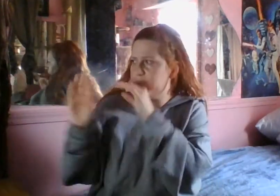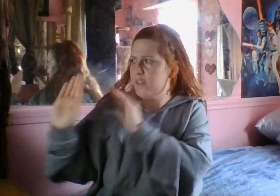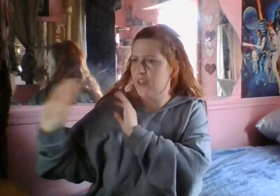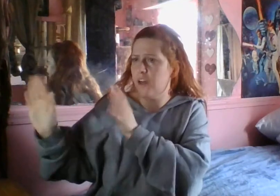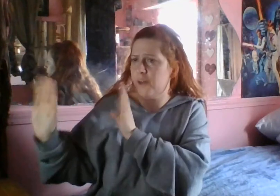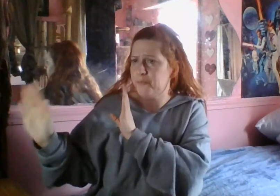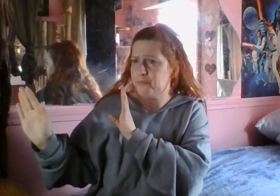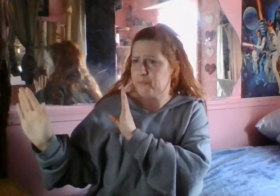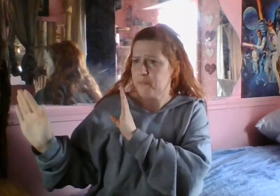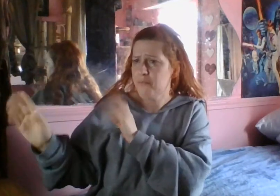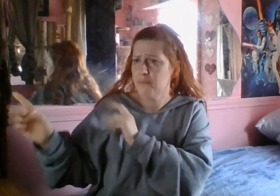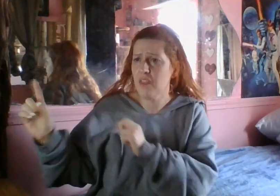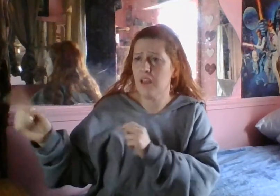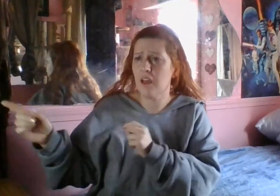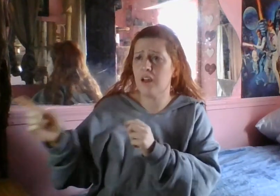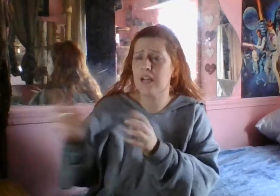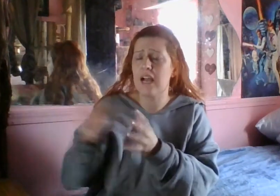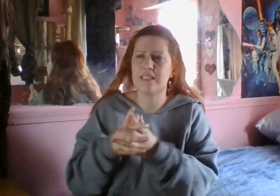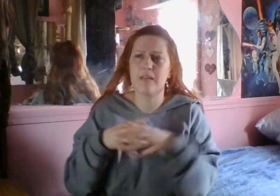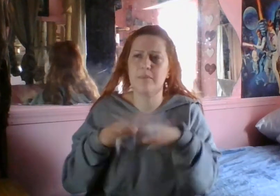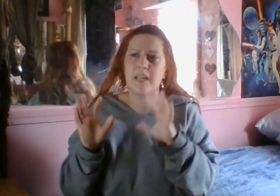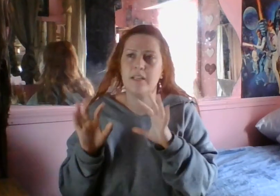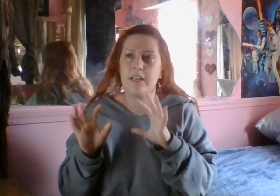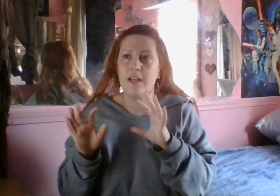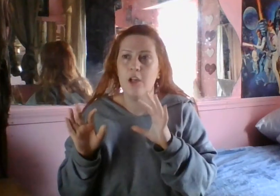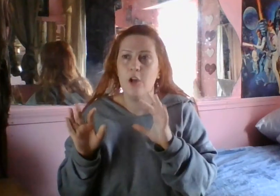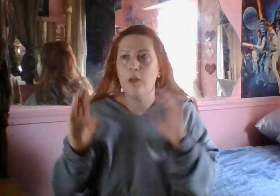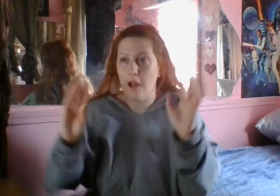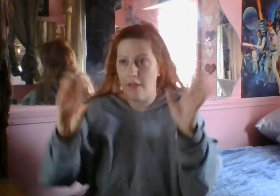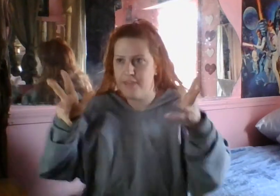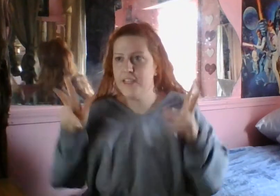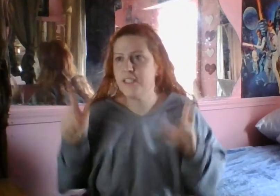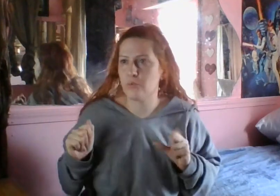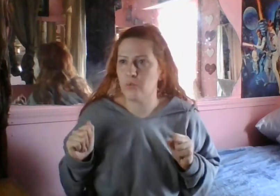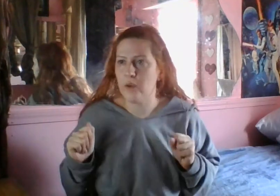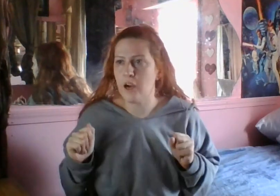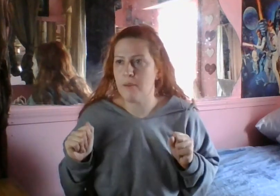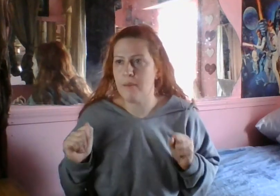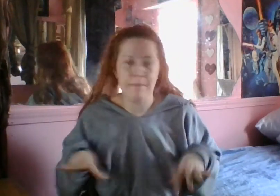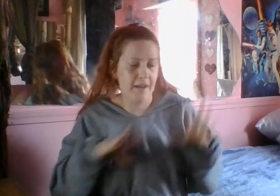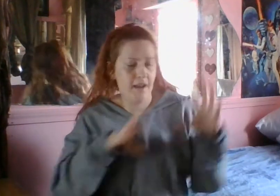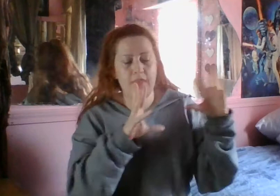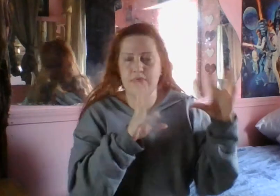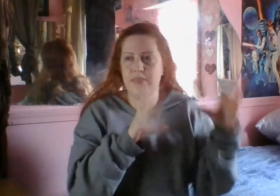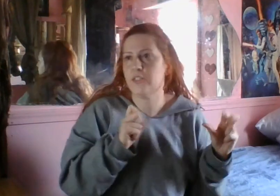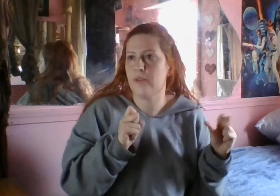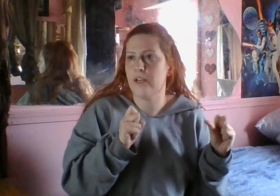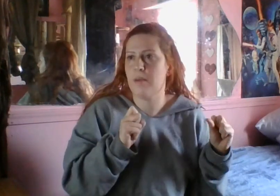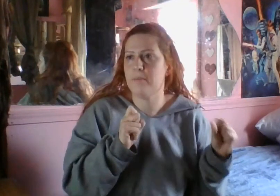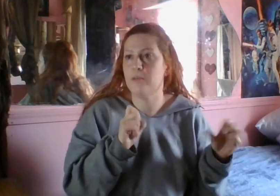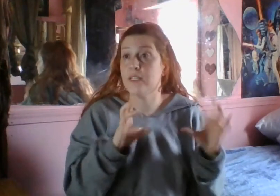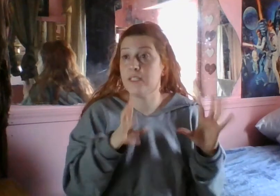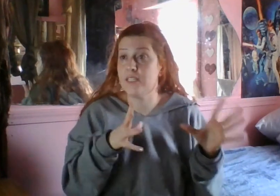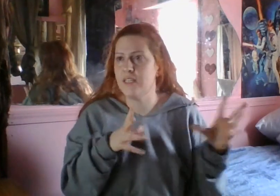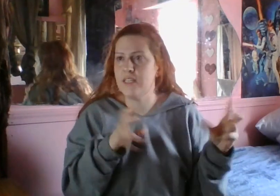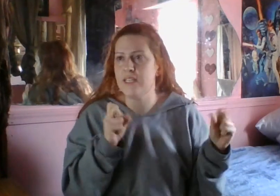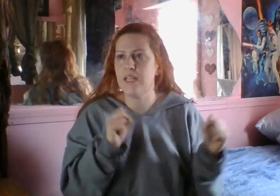um, uh, guys kept saying, like, well, on this radar map and on this radar map, you can see this.